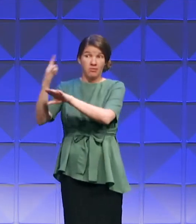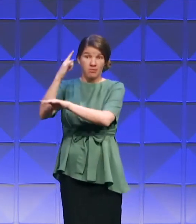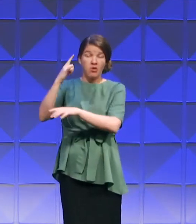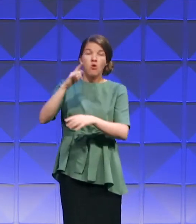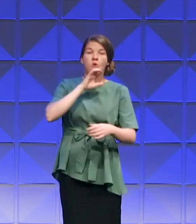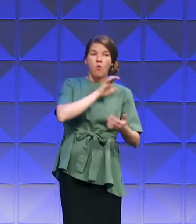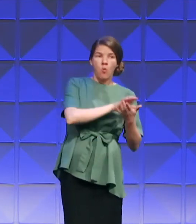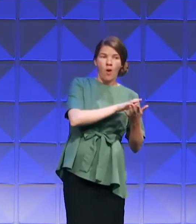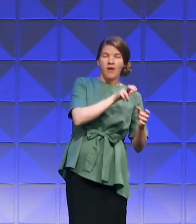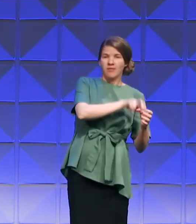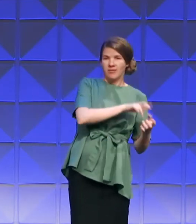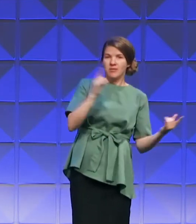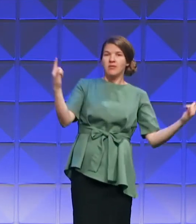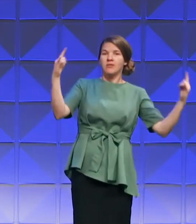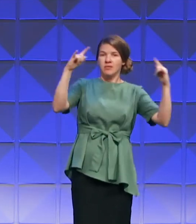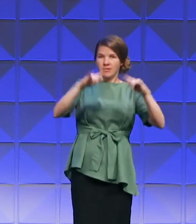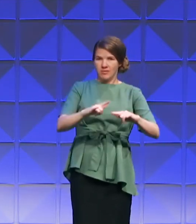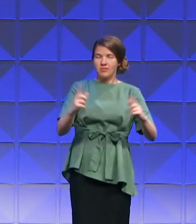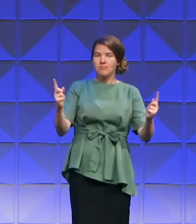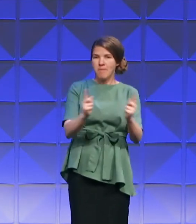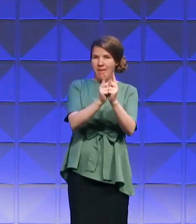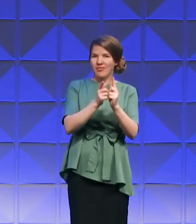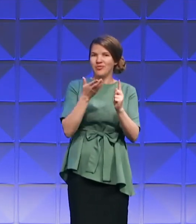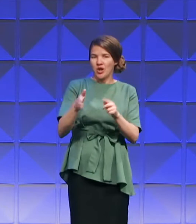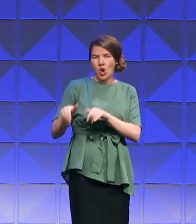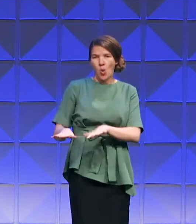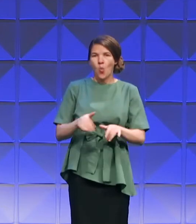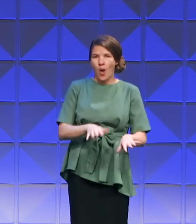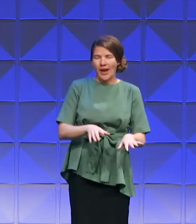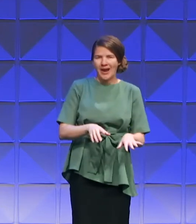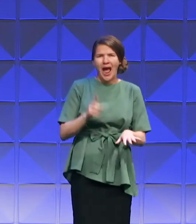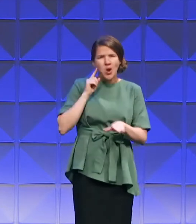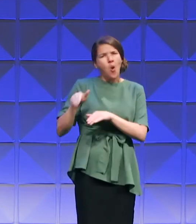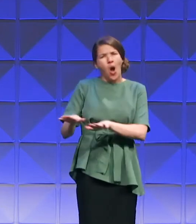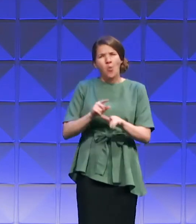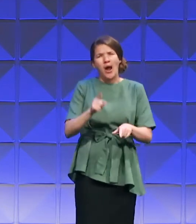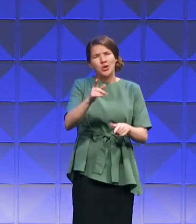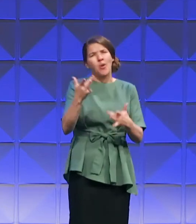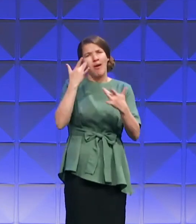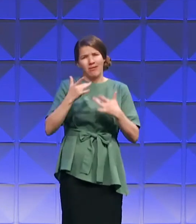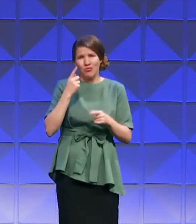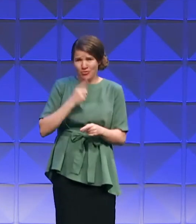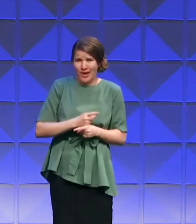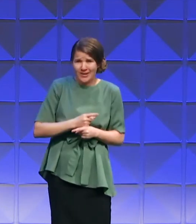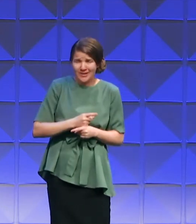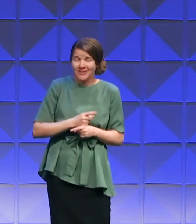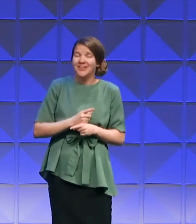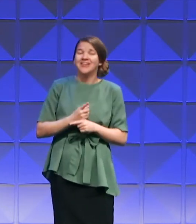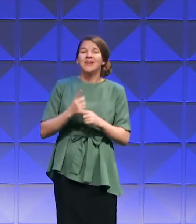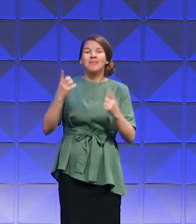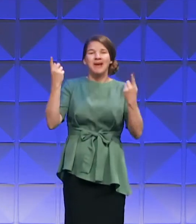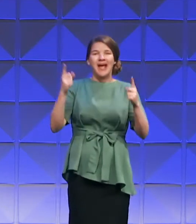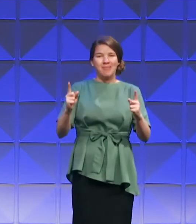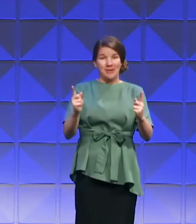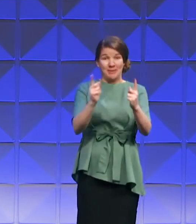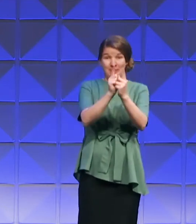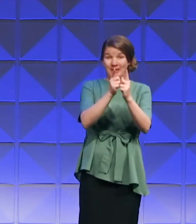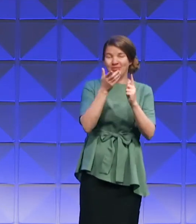And, well, I know you feel sorry for me. But we met in Hawaii, and we had this